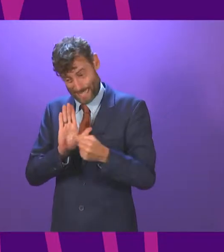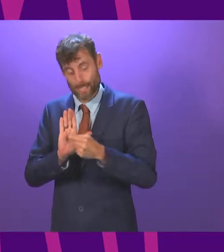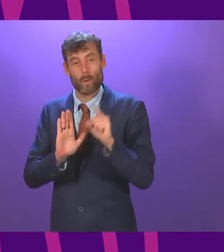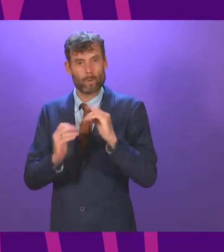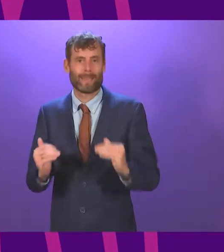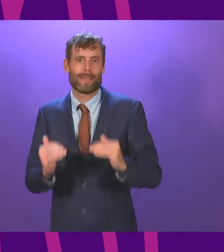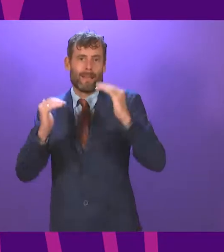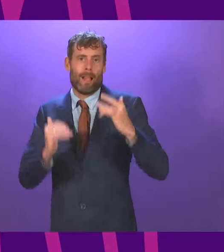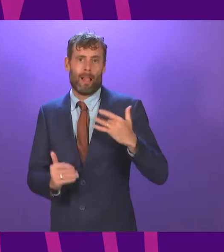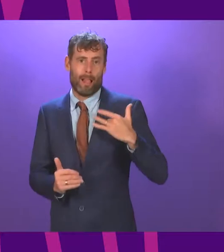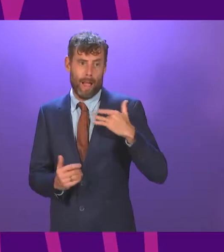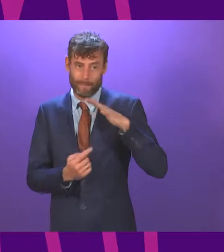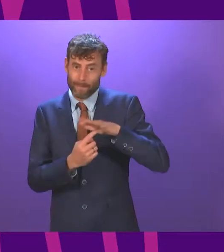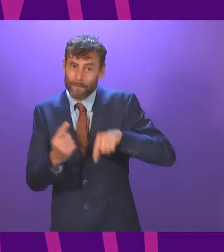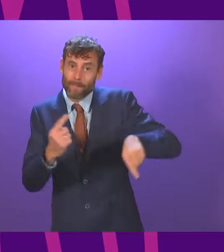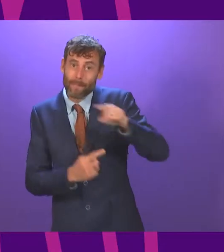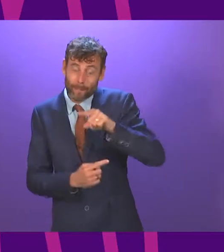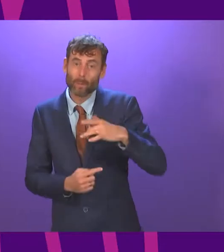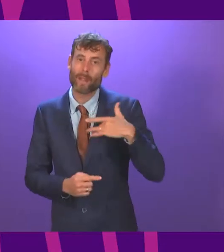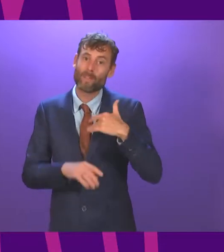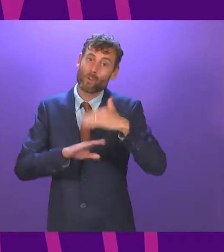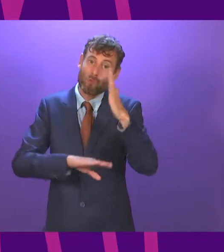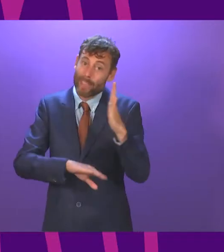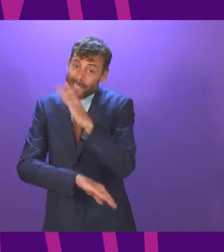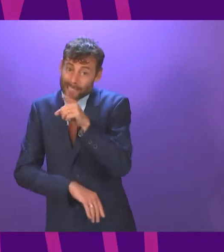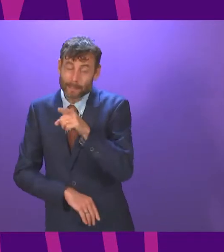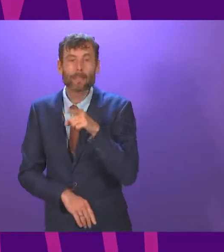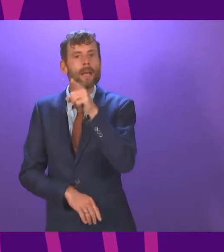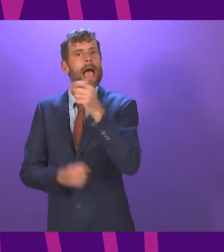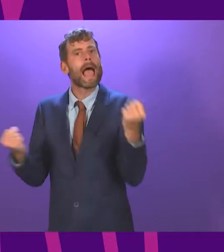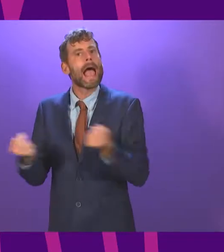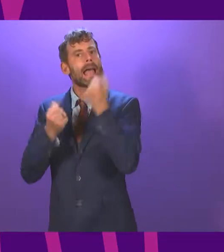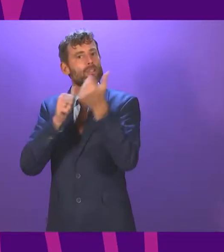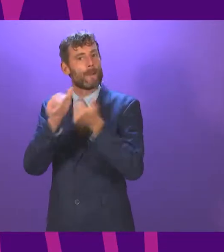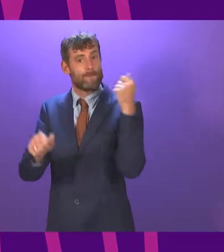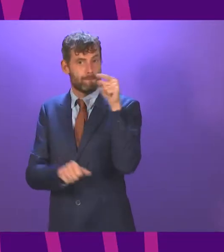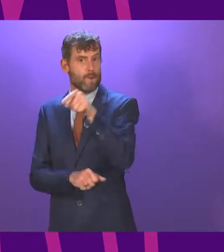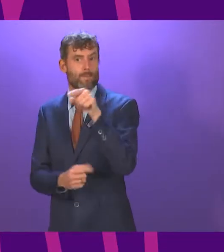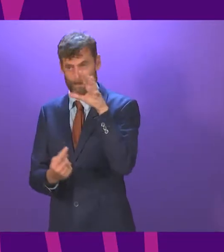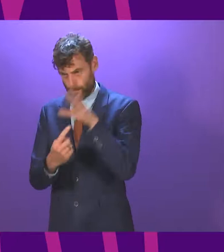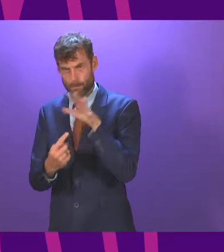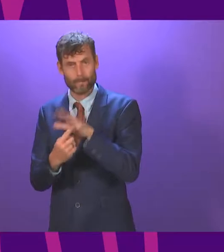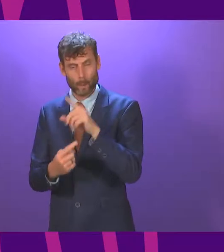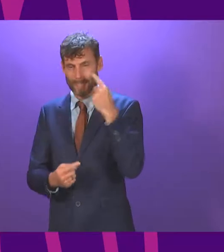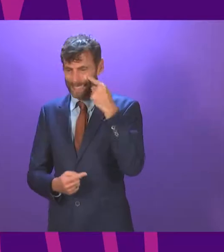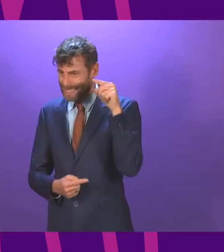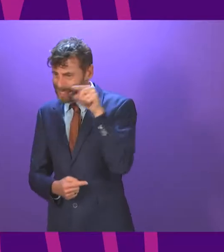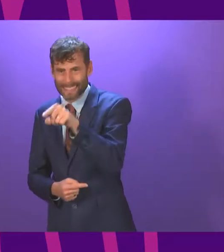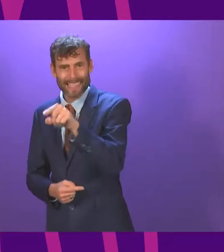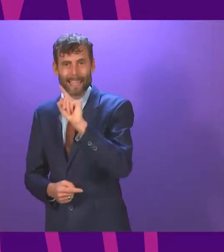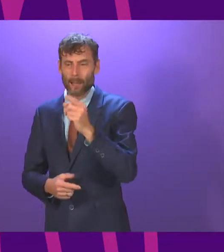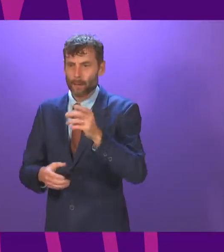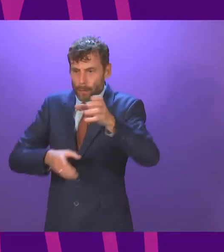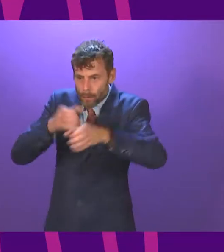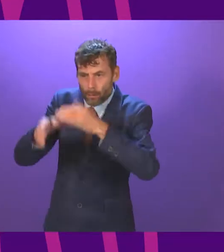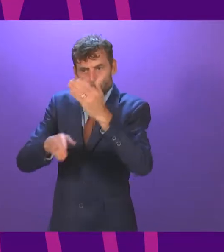North East. The energy sector in the North East is vital to the nation. What happens in that sphere is particularly crucial to the